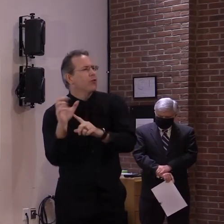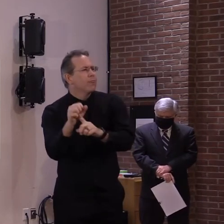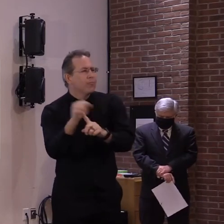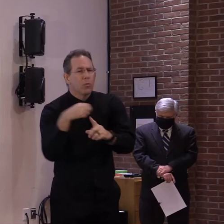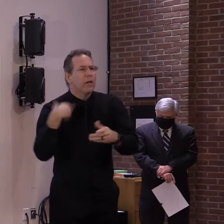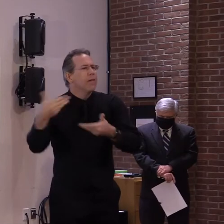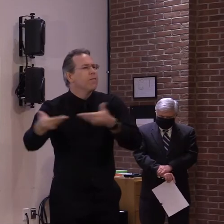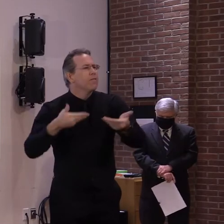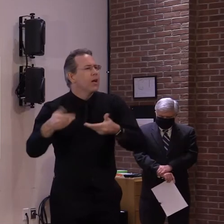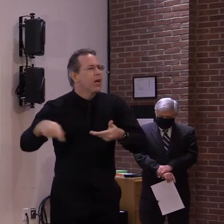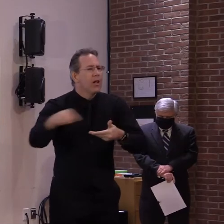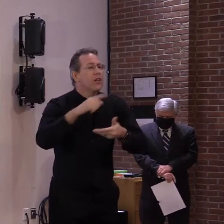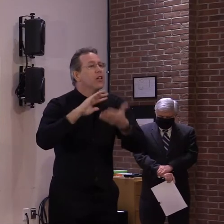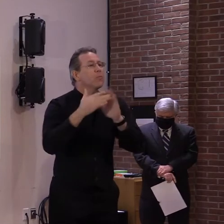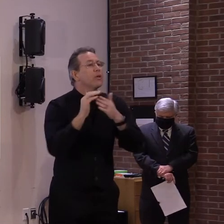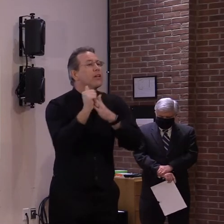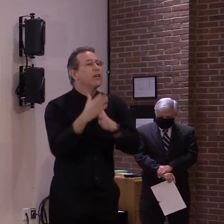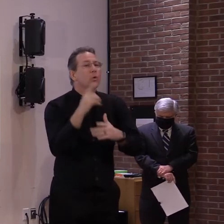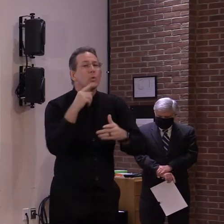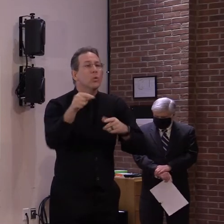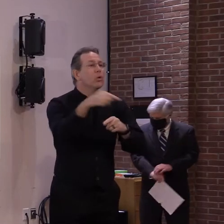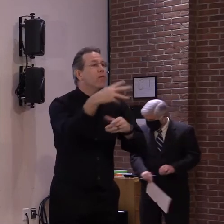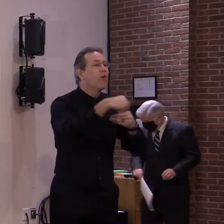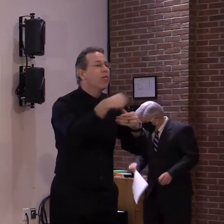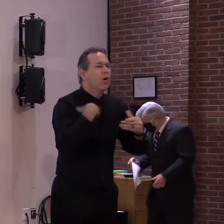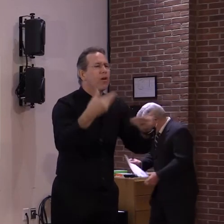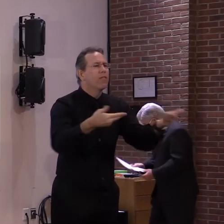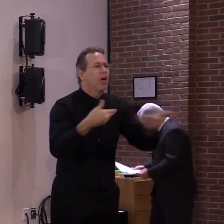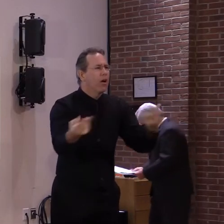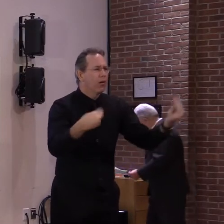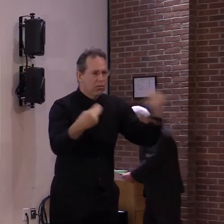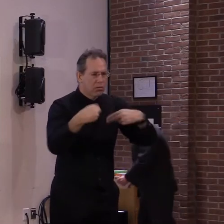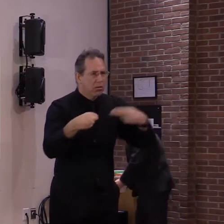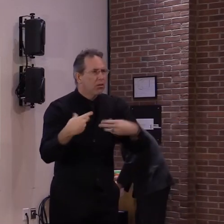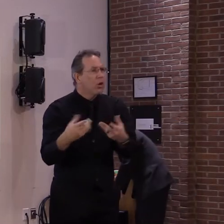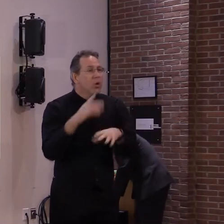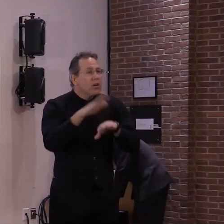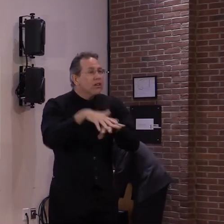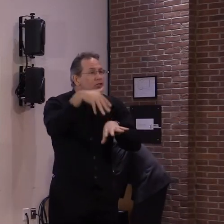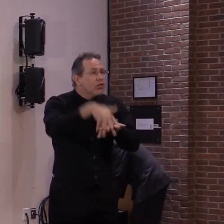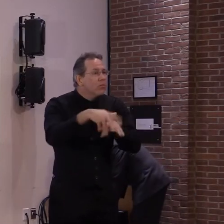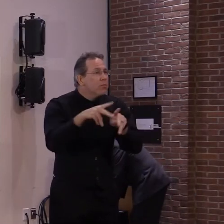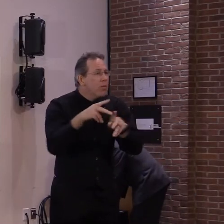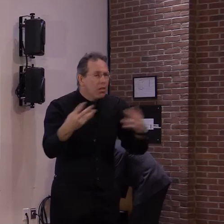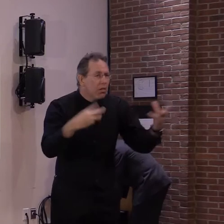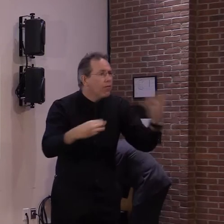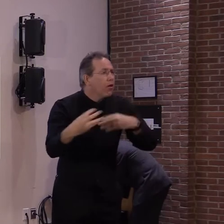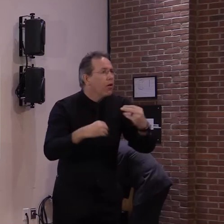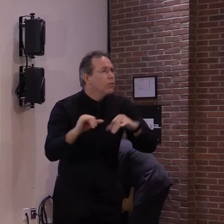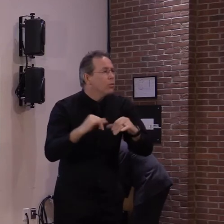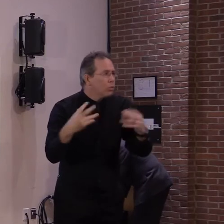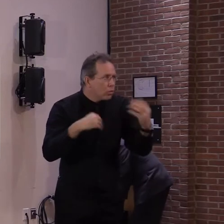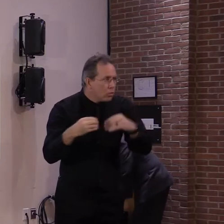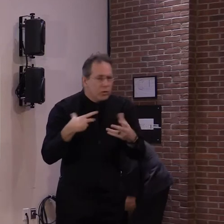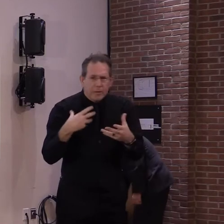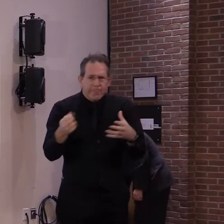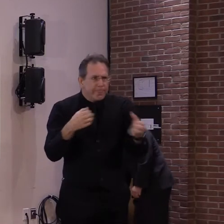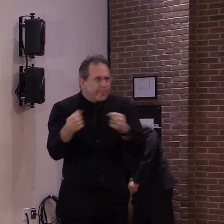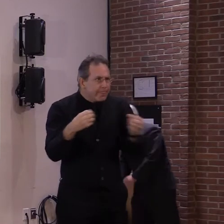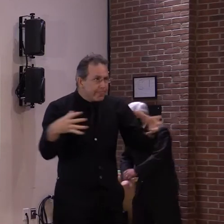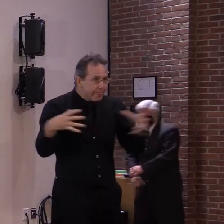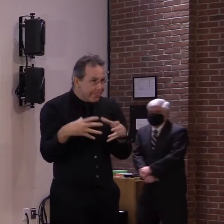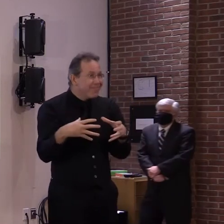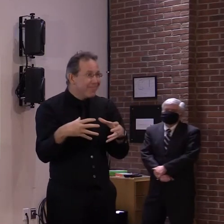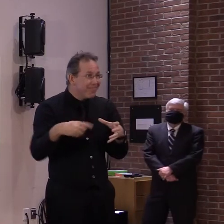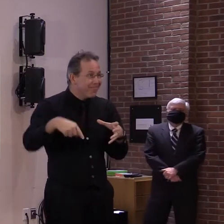community of color themselves as well as from the municipal leadership. We have a racial equity task force and an